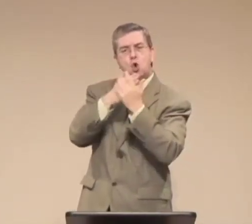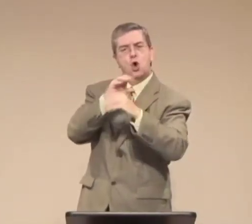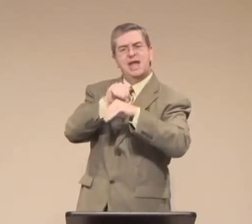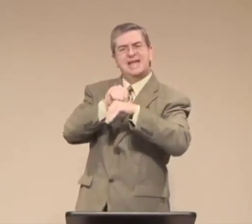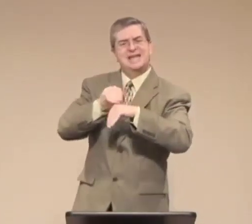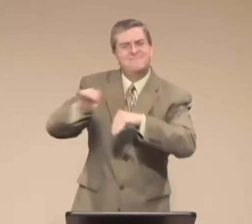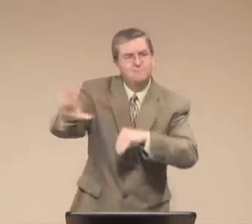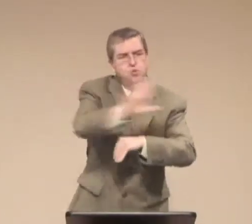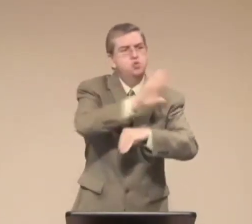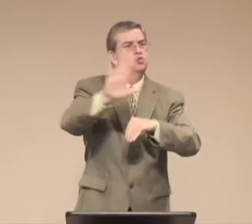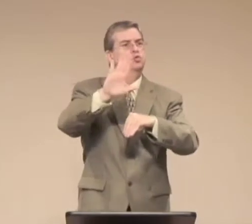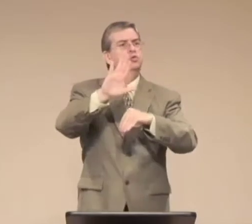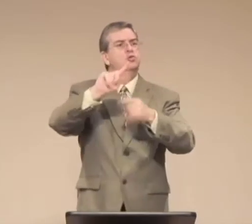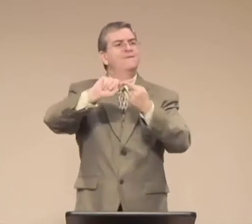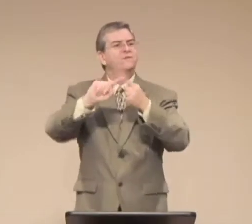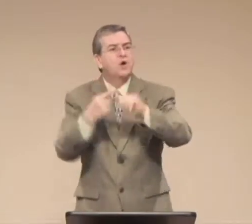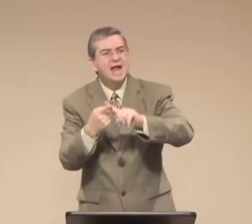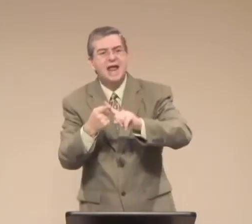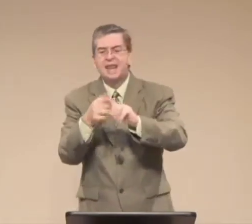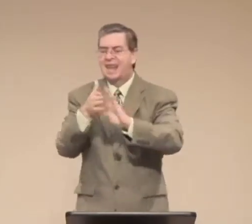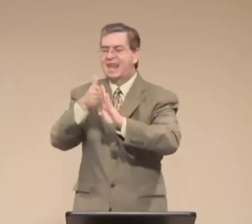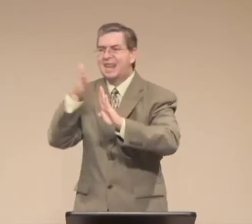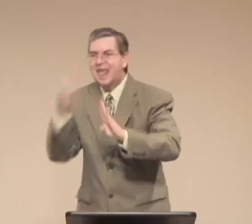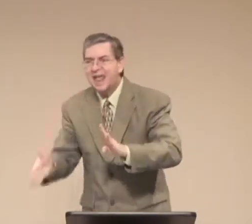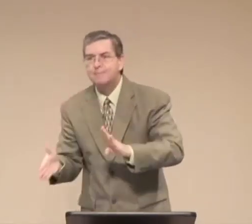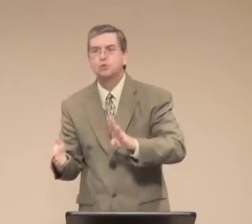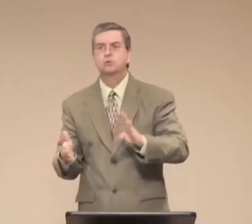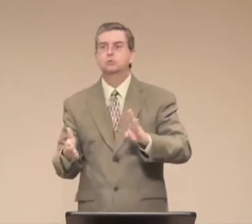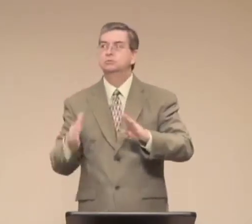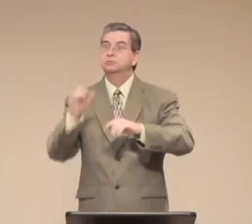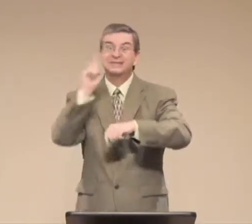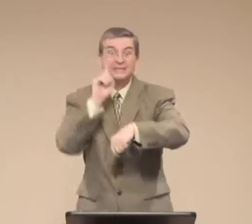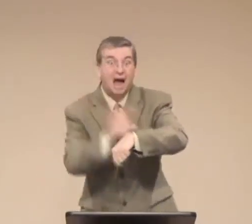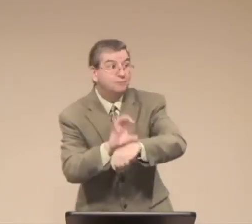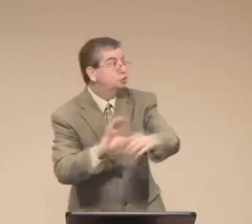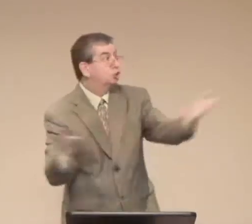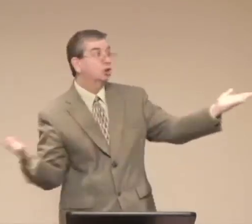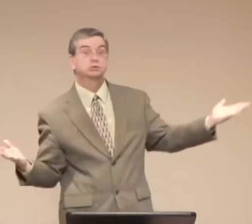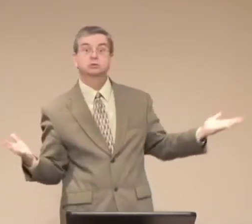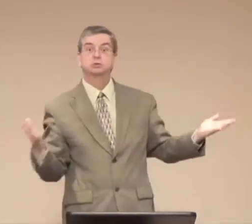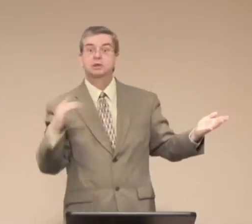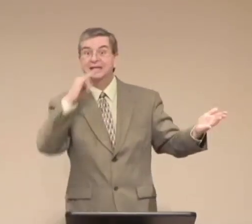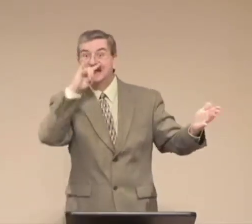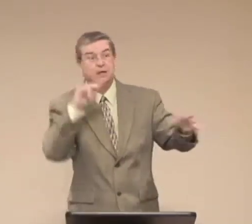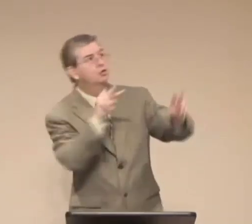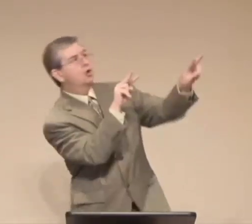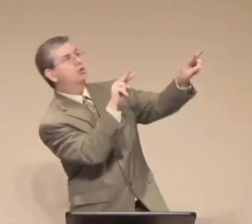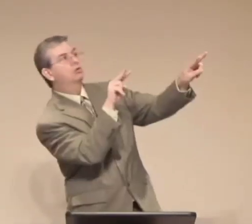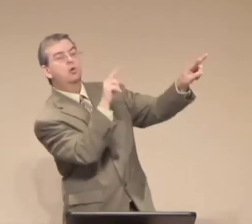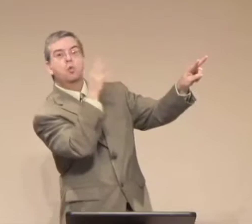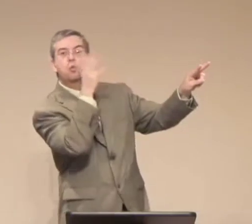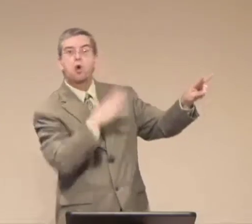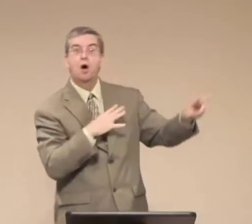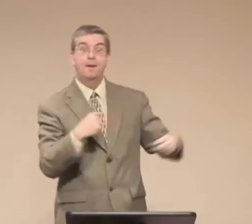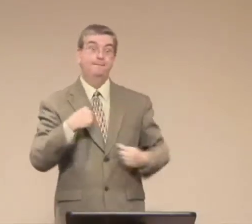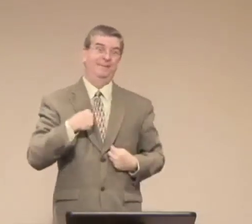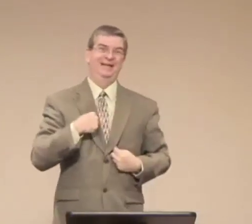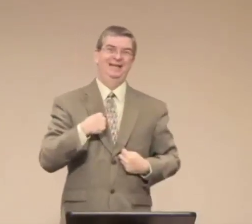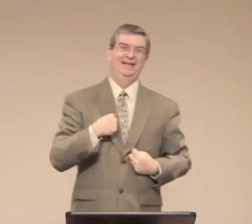Or maybe you don't have children, but you want to be a role model for some children. Maybe your neighborhood